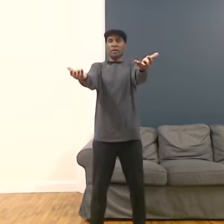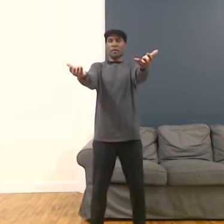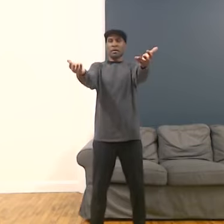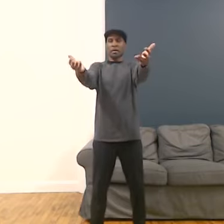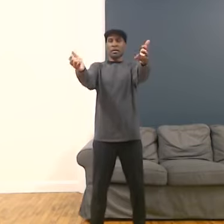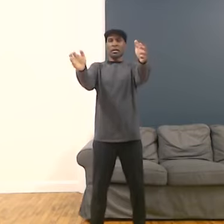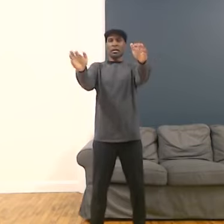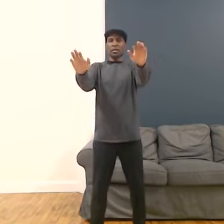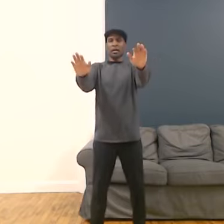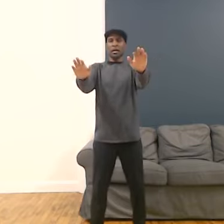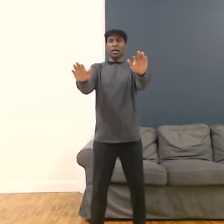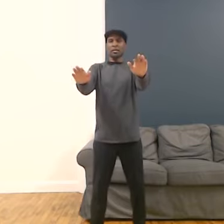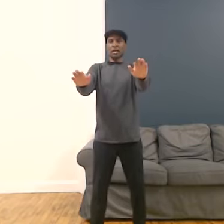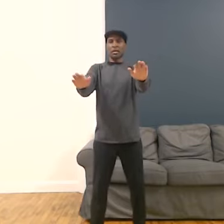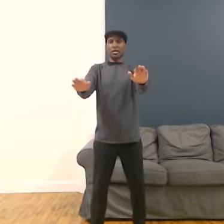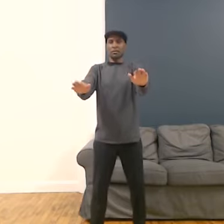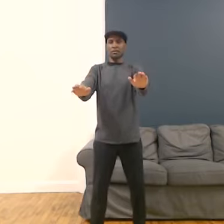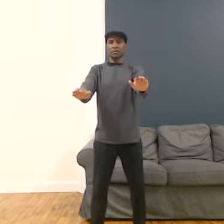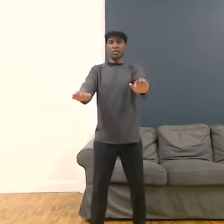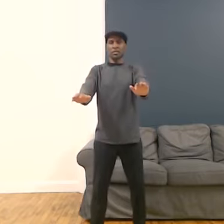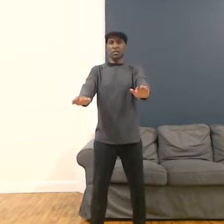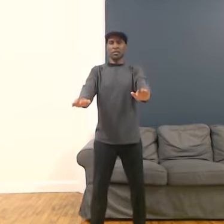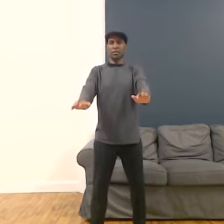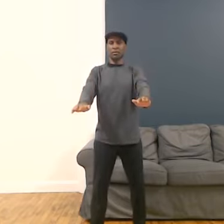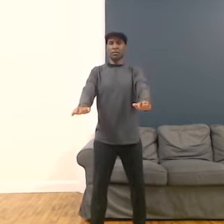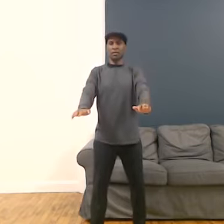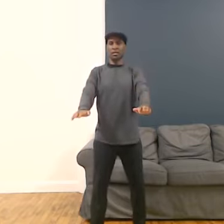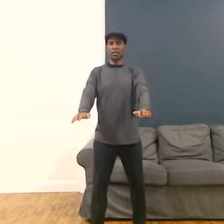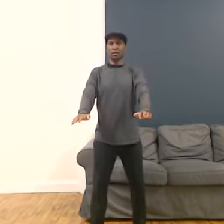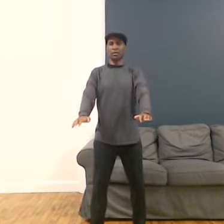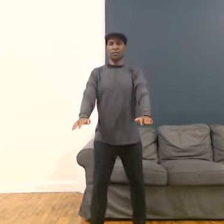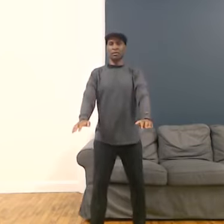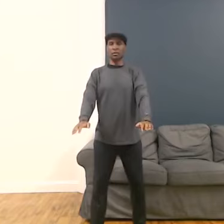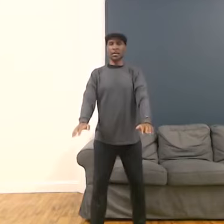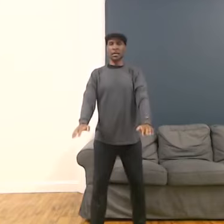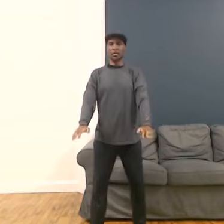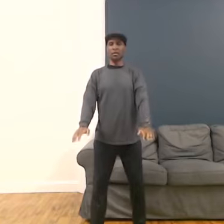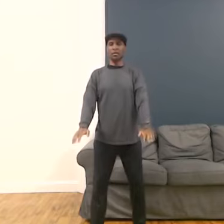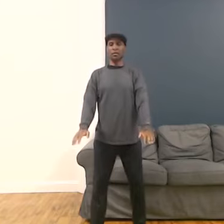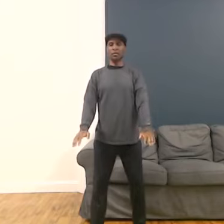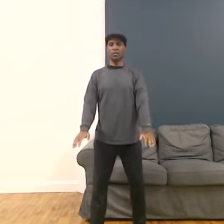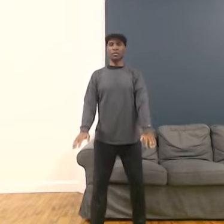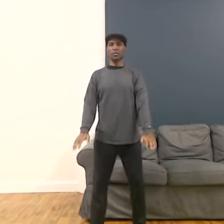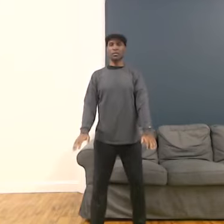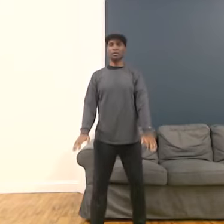And on the exhale, you're going to shift the weight to the back of each foot.